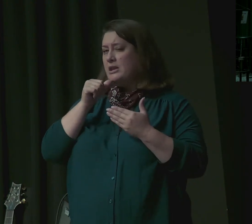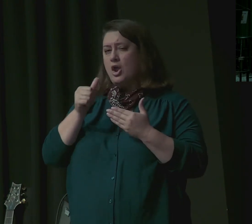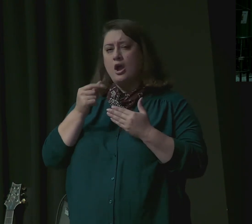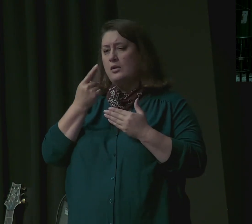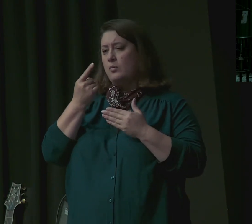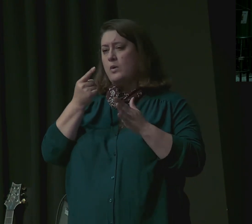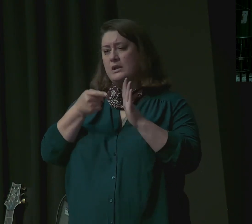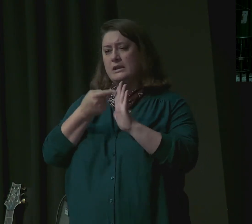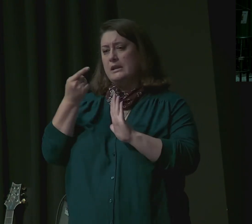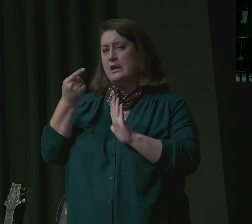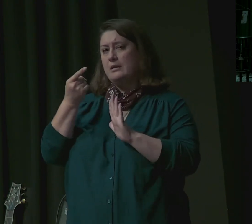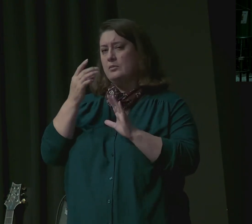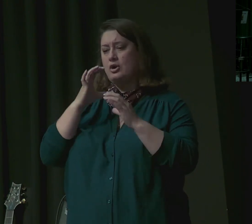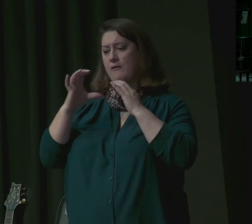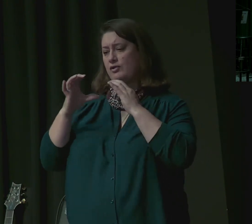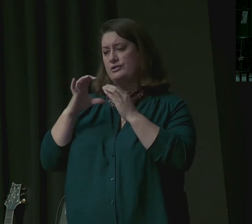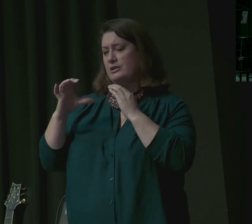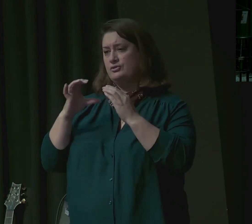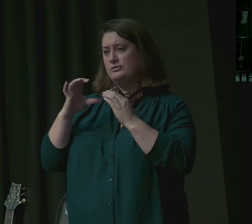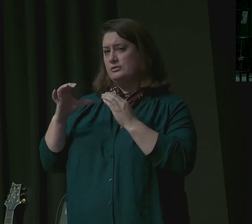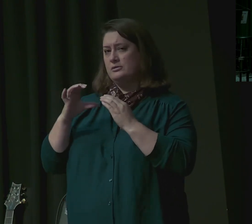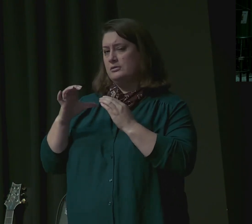food is dwindling down.